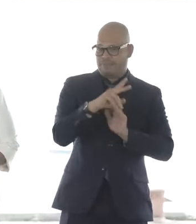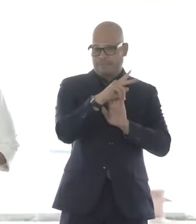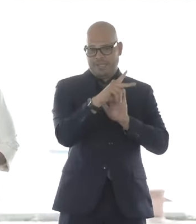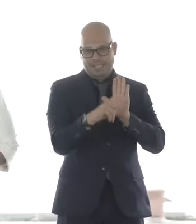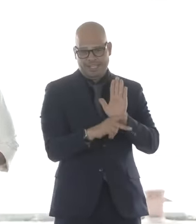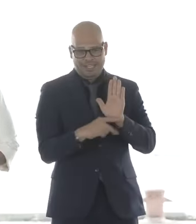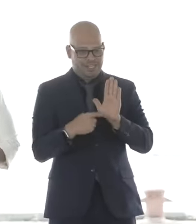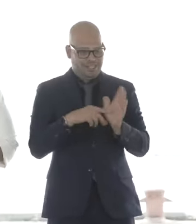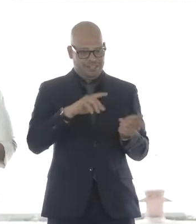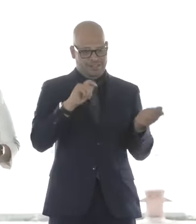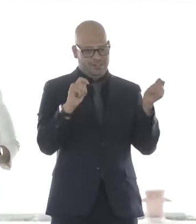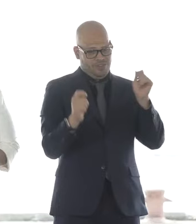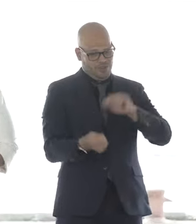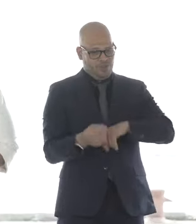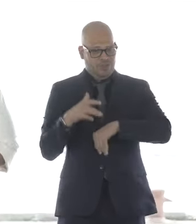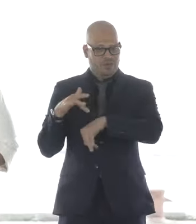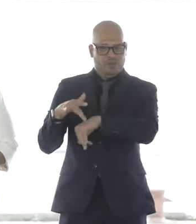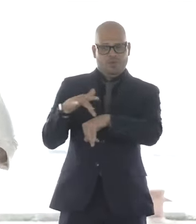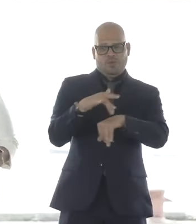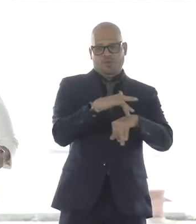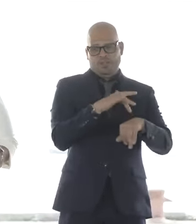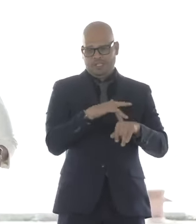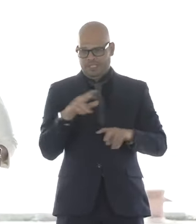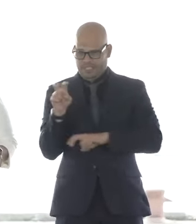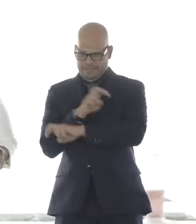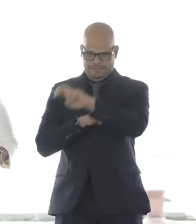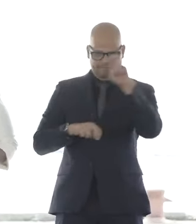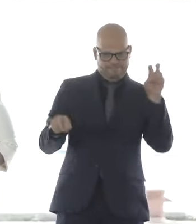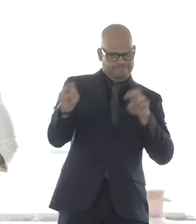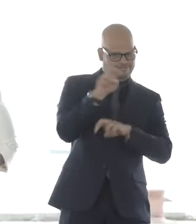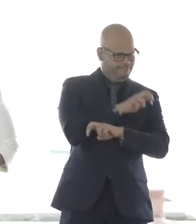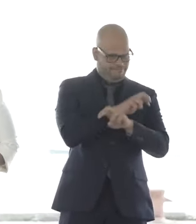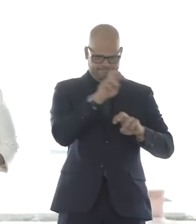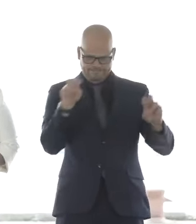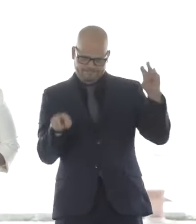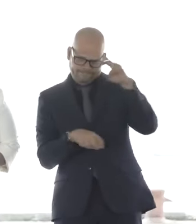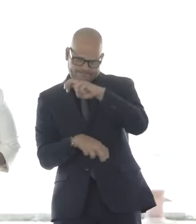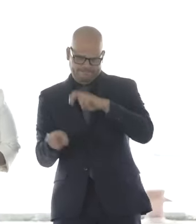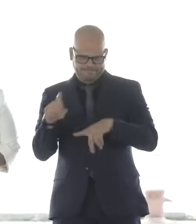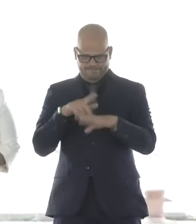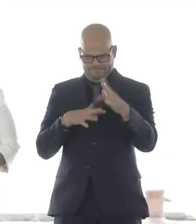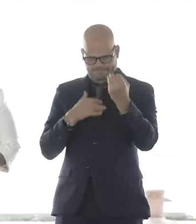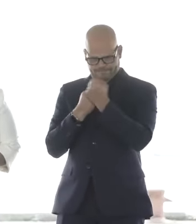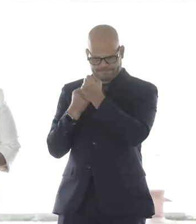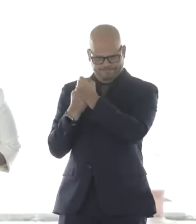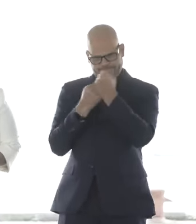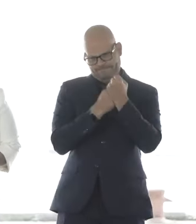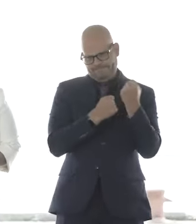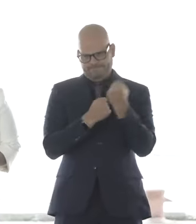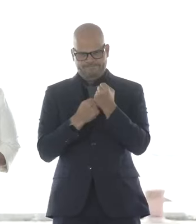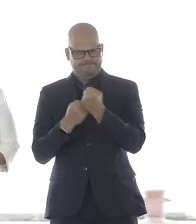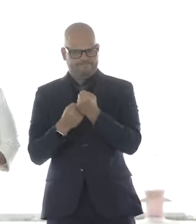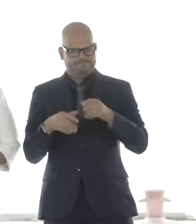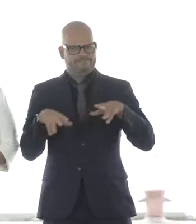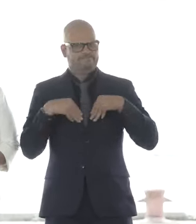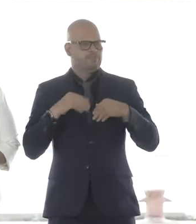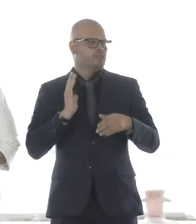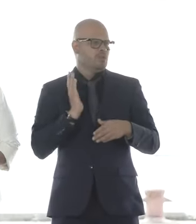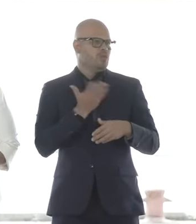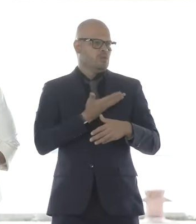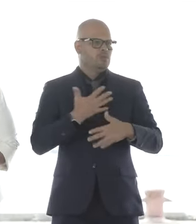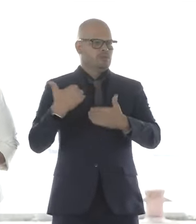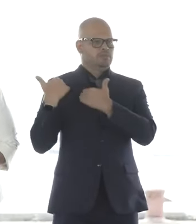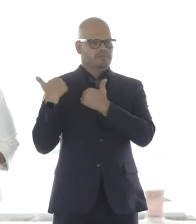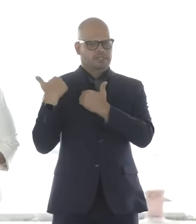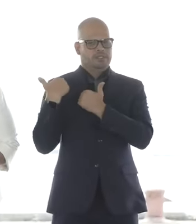have a responsibility, and as we sit here today collectively, we're owning up to that responsibility to make sure we're building a better future, not only for this community, but